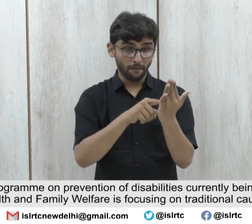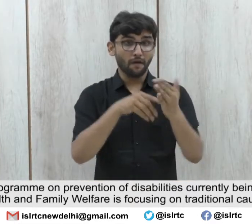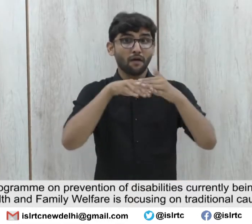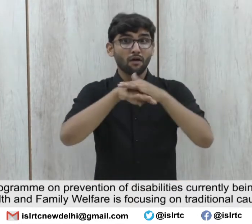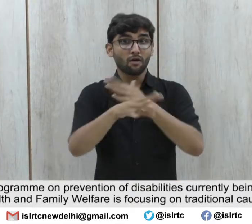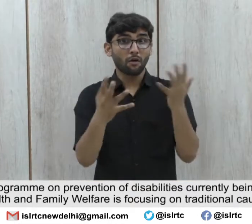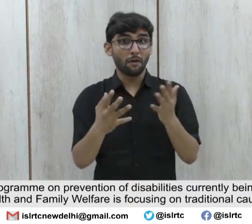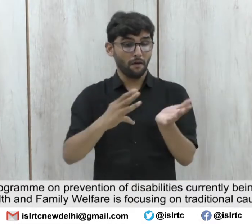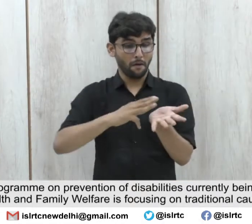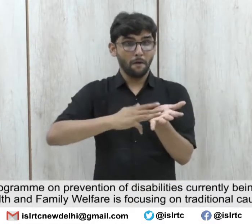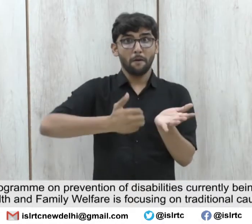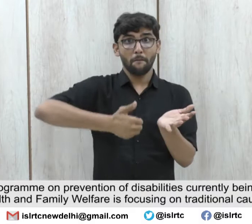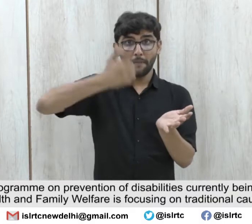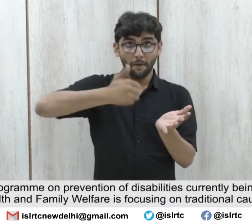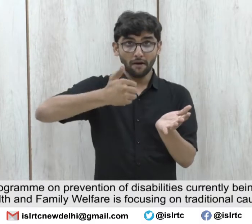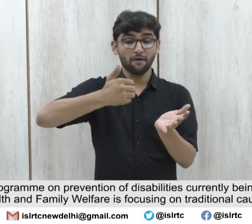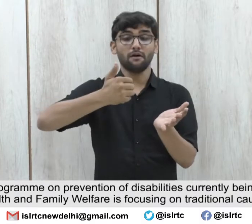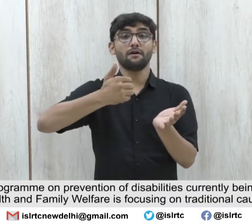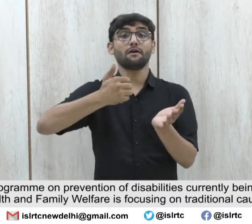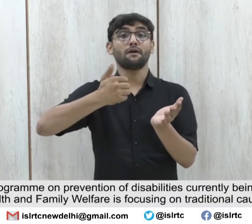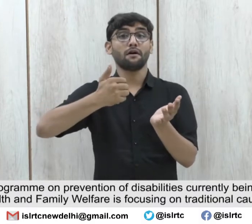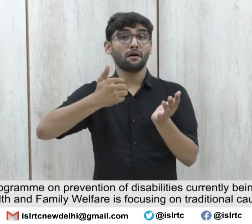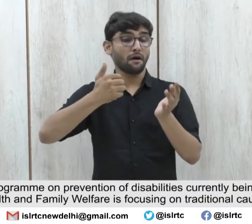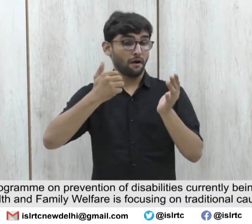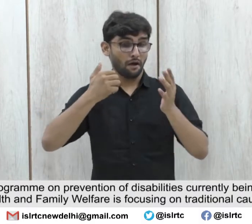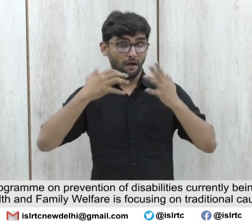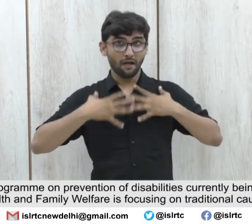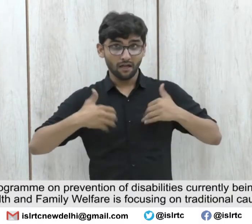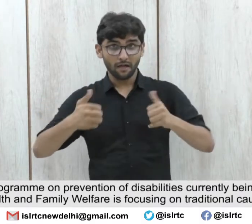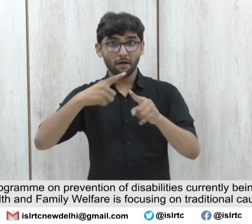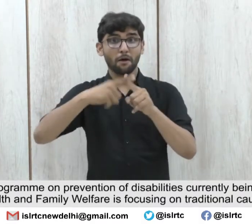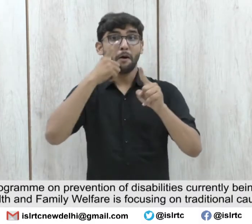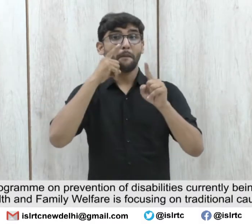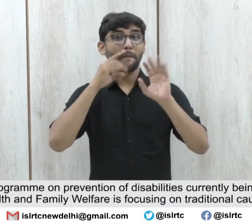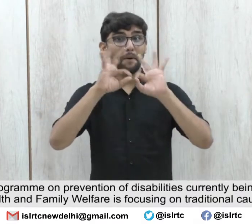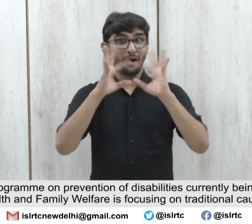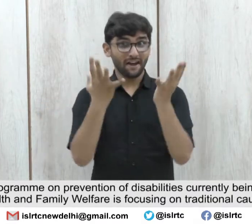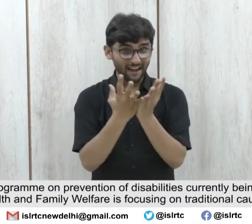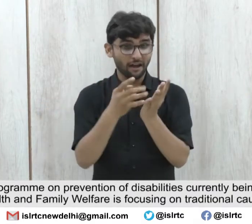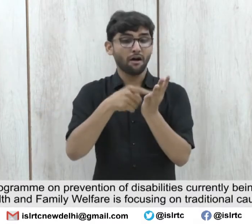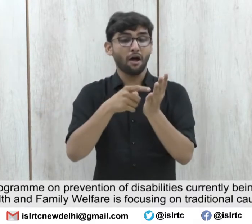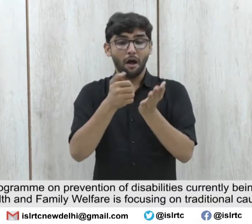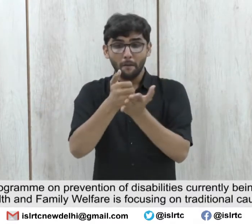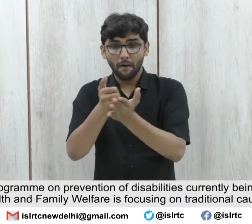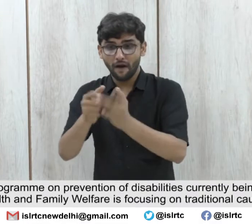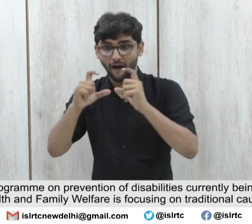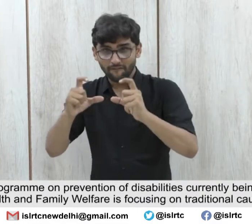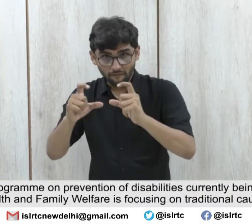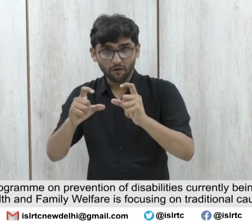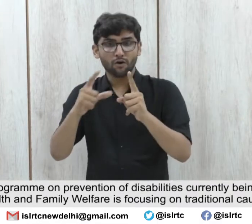and Control Disabilities 7.1